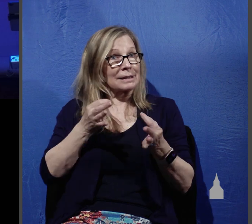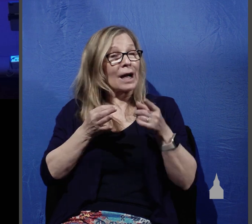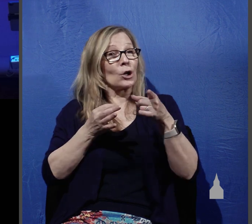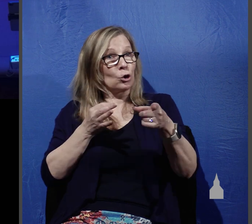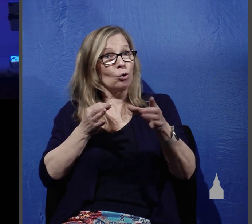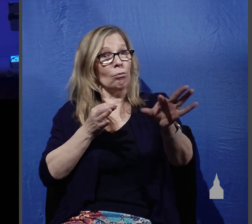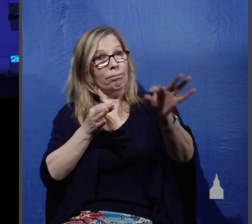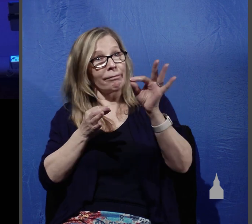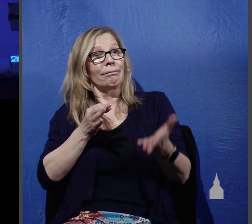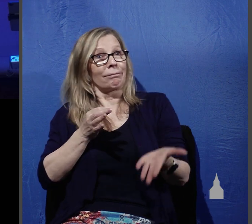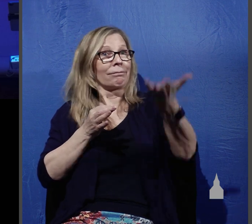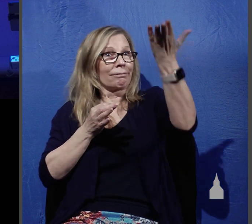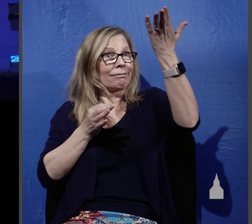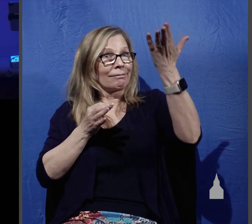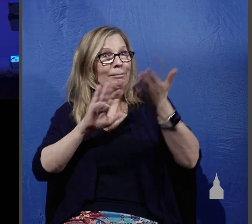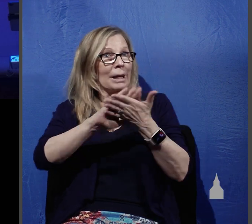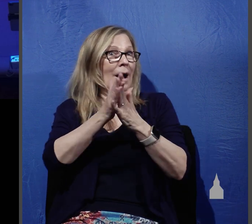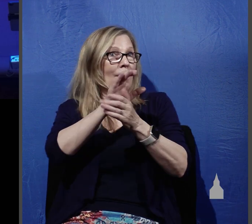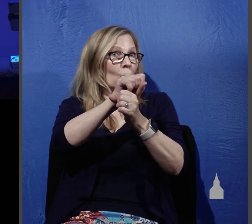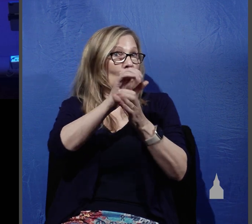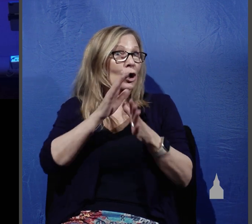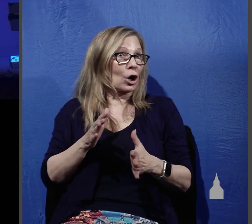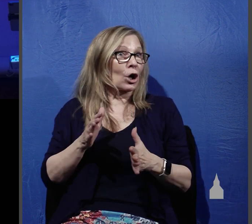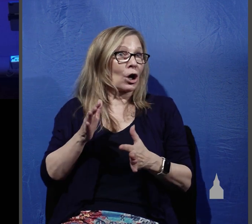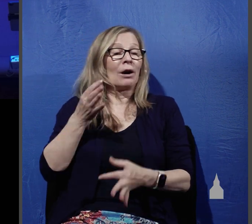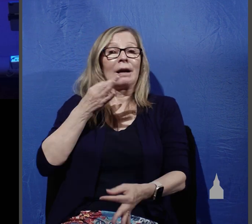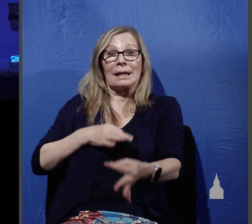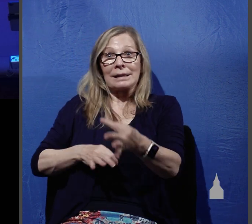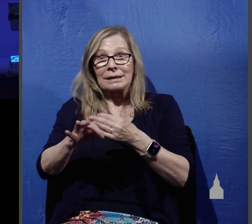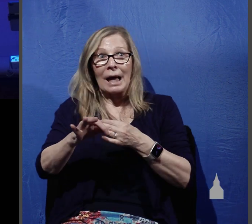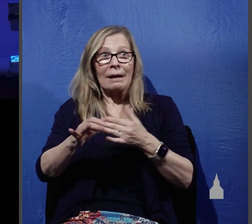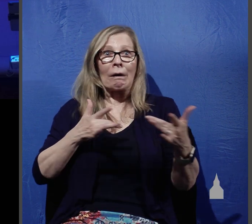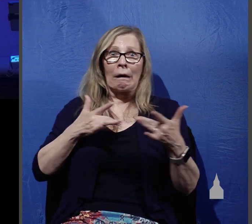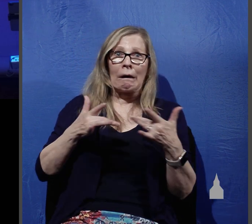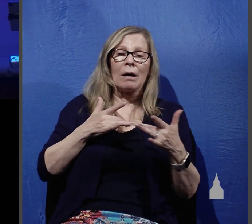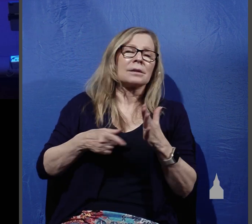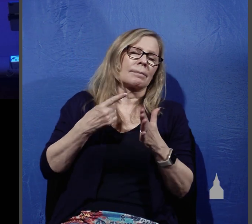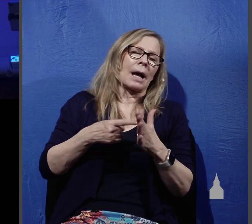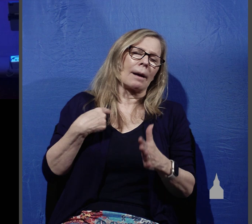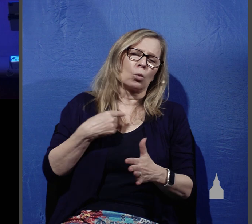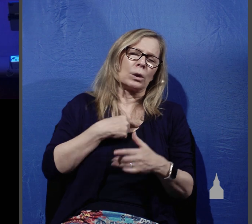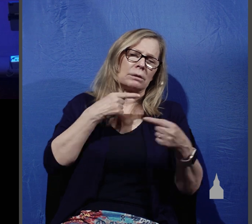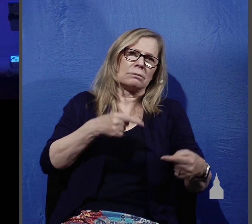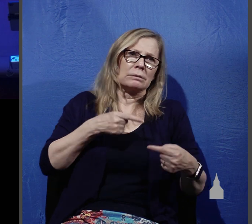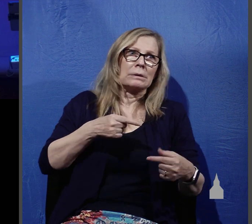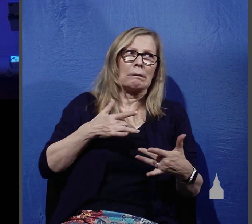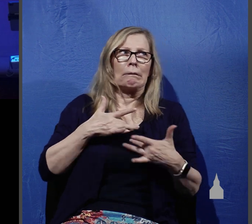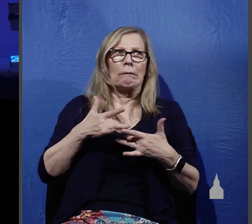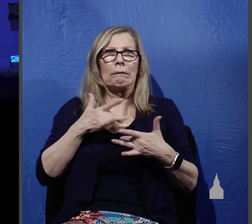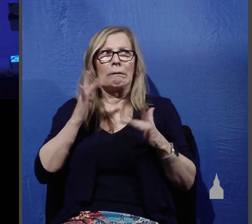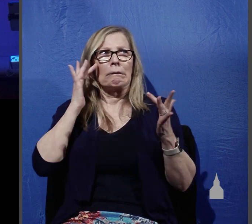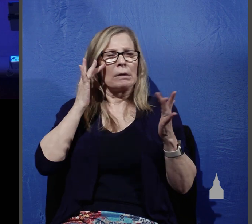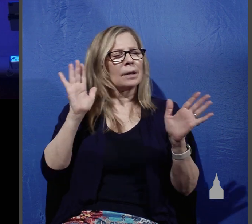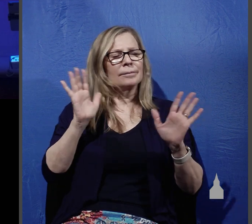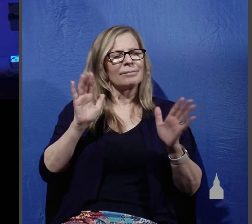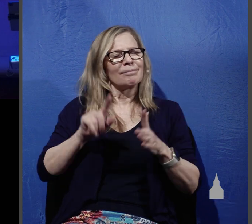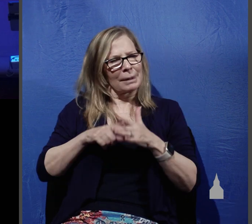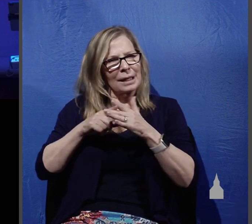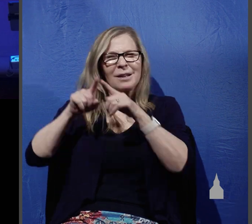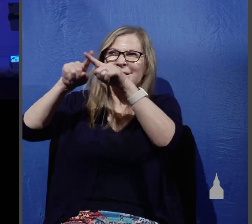workers and instead of worrying which we all at times struggle with will you begin to depend on Jesus to